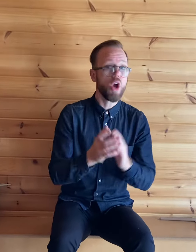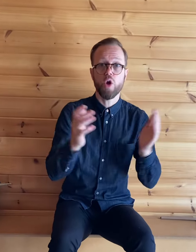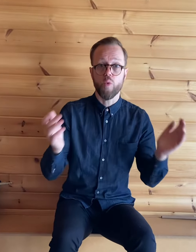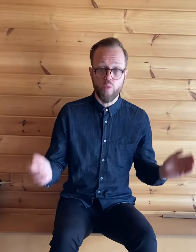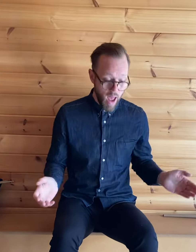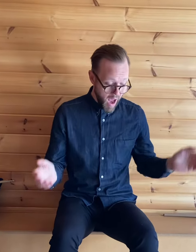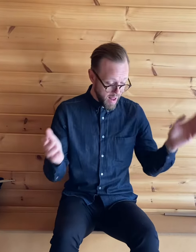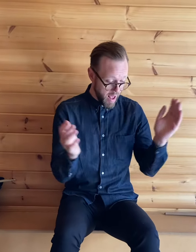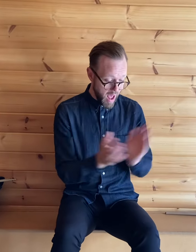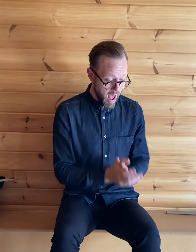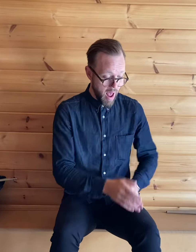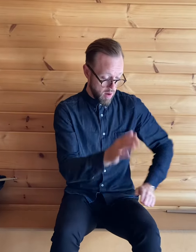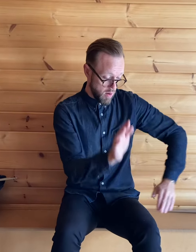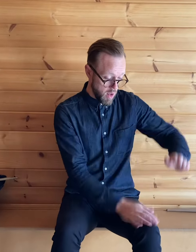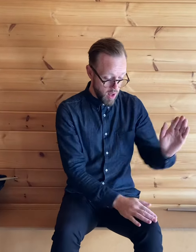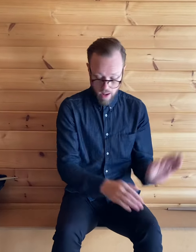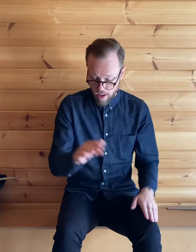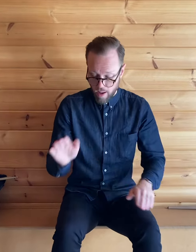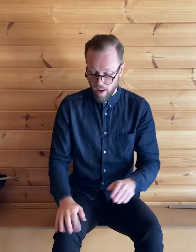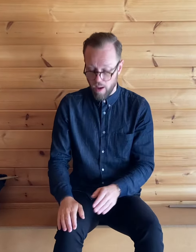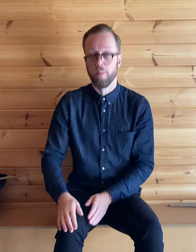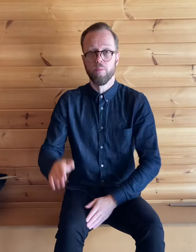two four three onebag